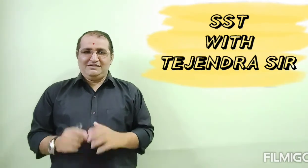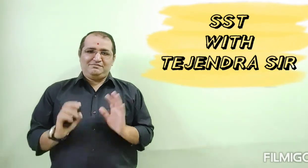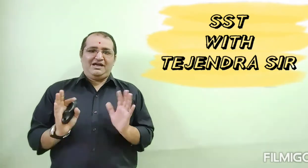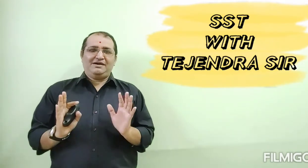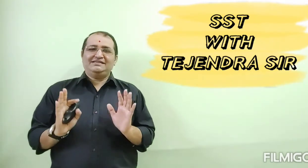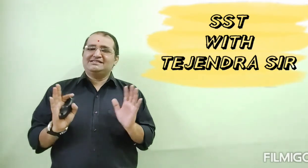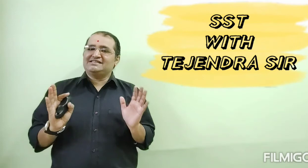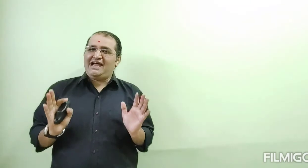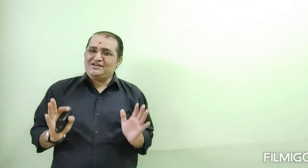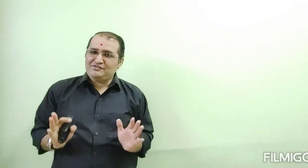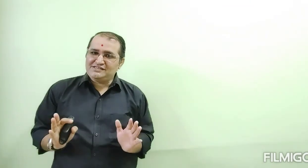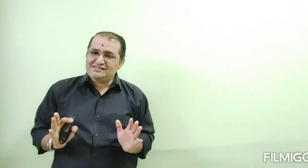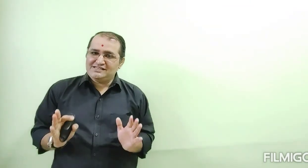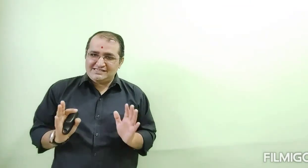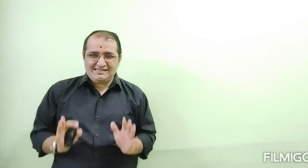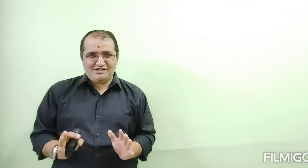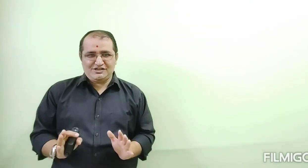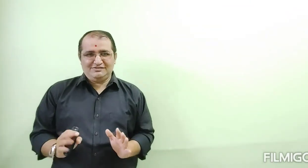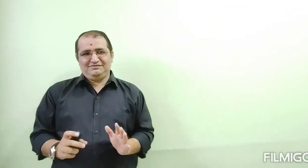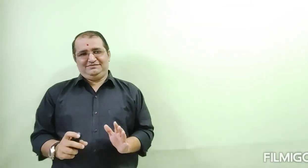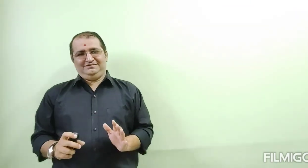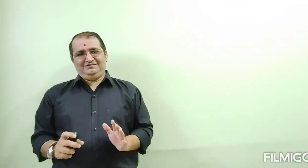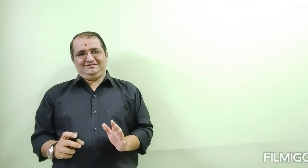By what? is the end of this session. session. see you next time.